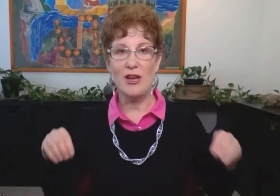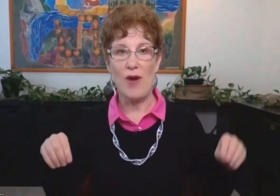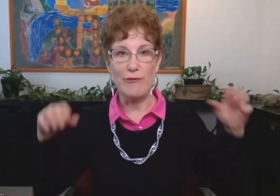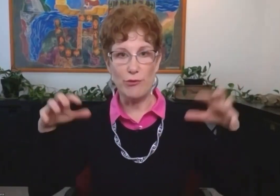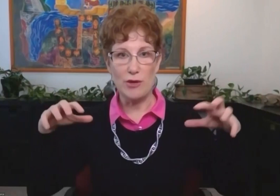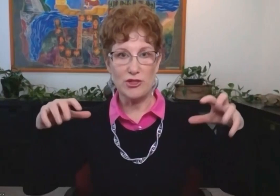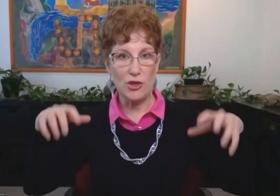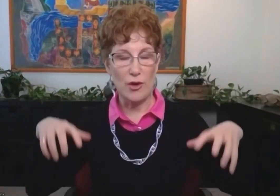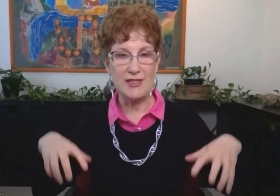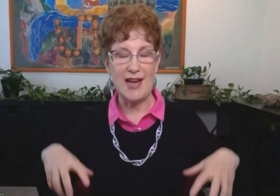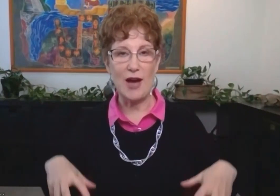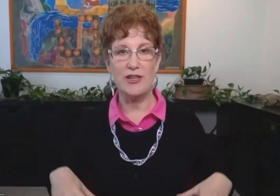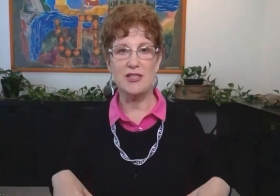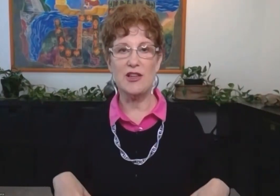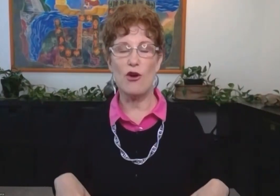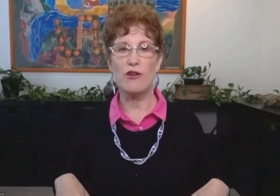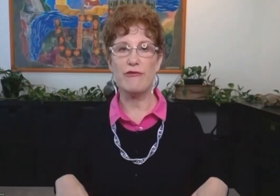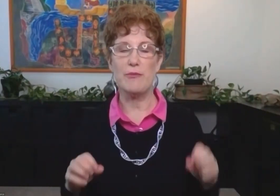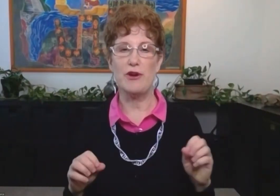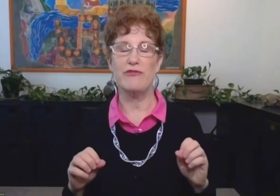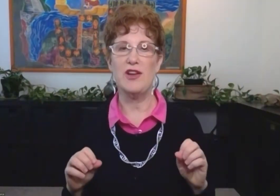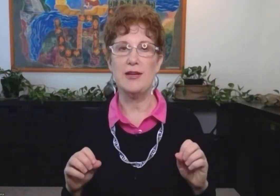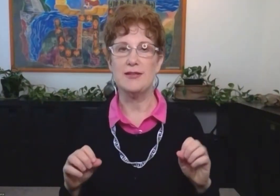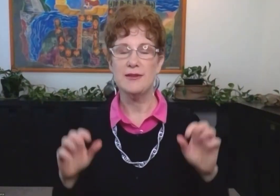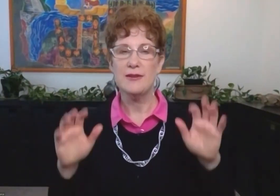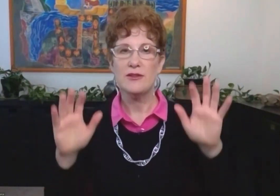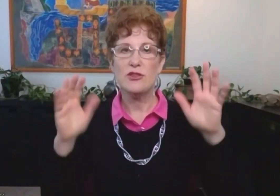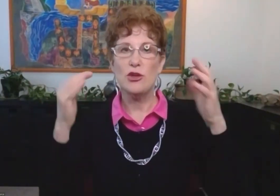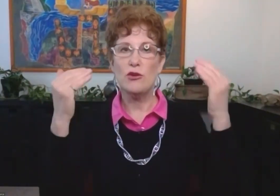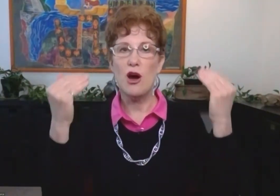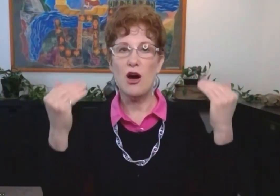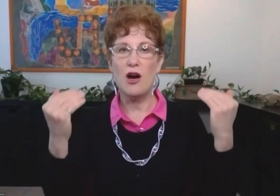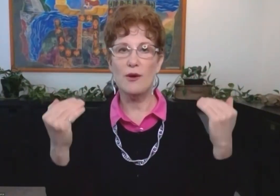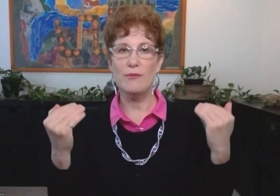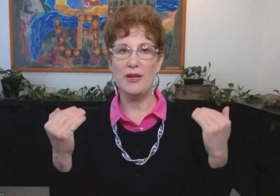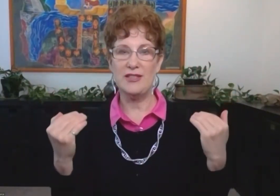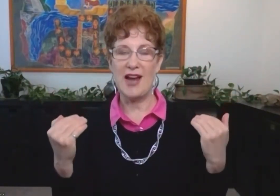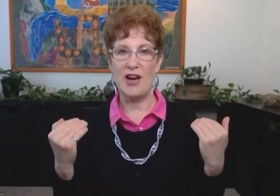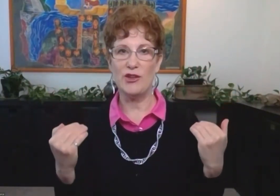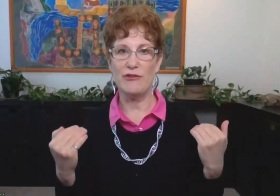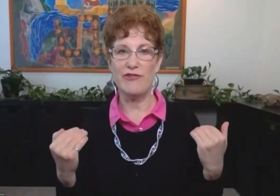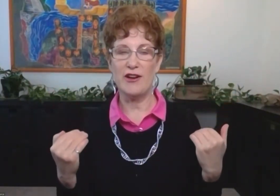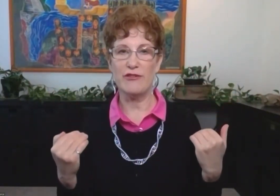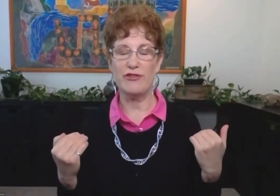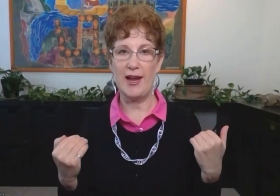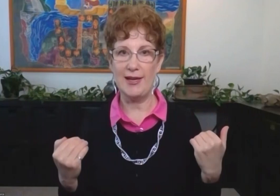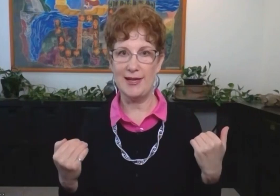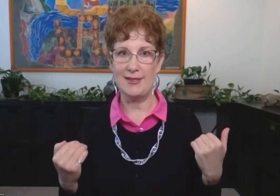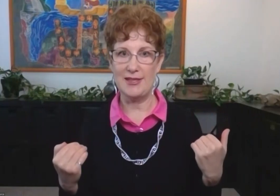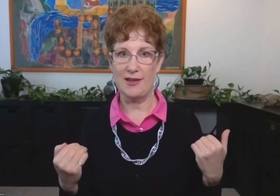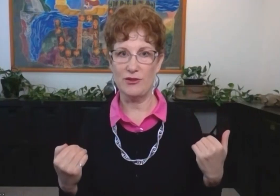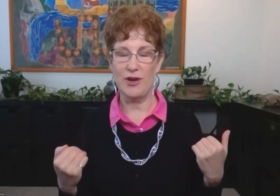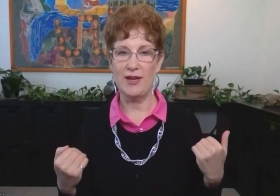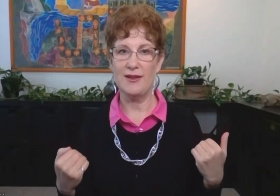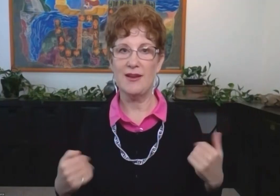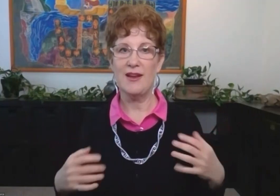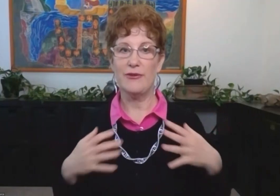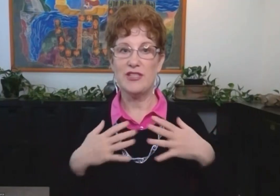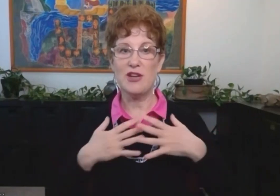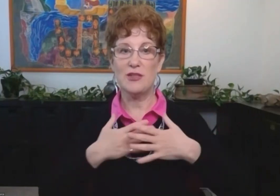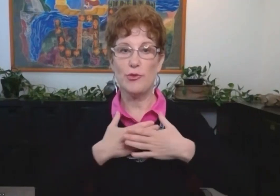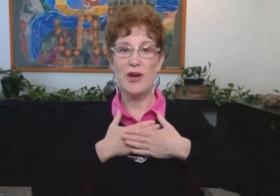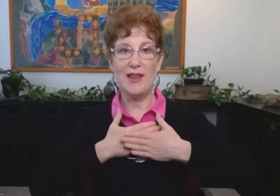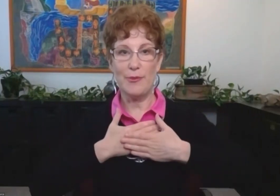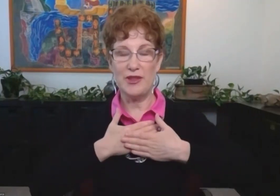Imagine that you have roots going down into the earth from your feet. So you calm down your fight or flight instinct, right?